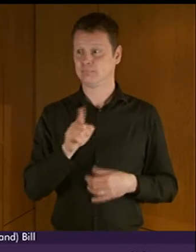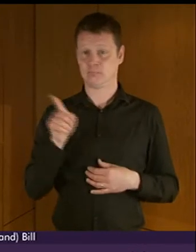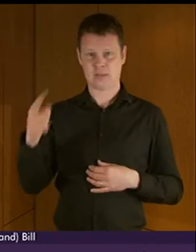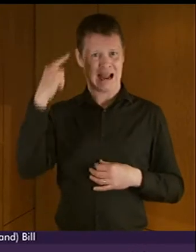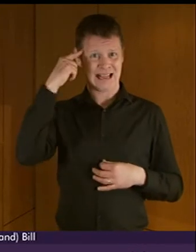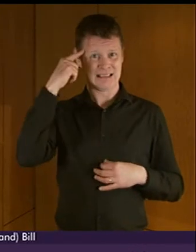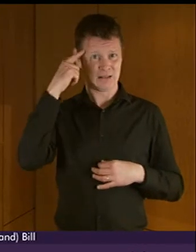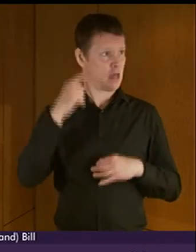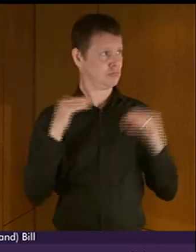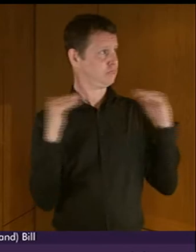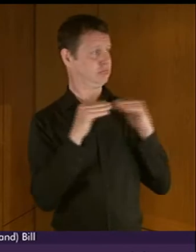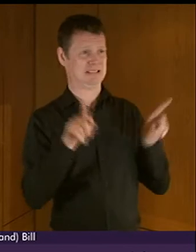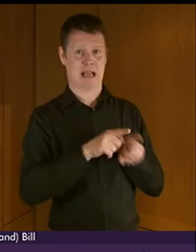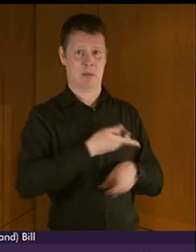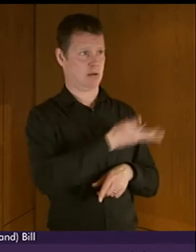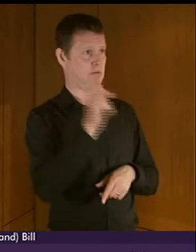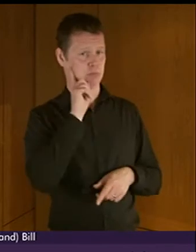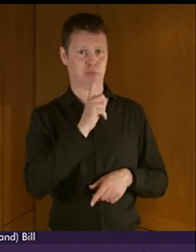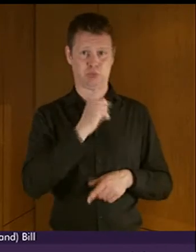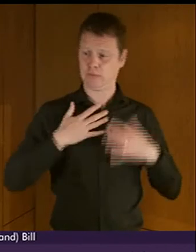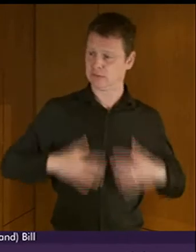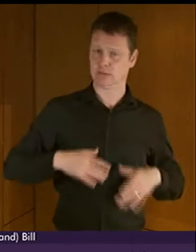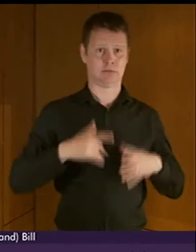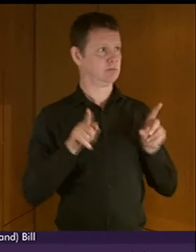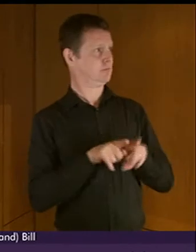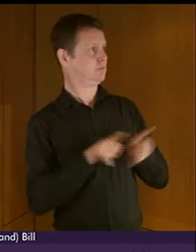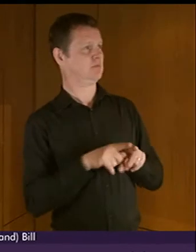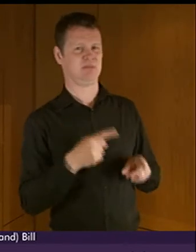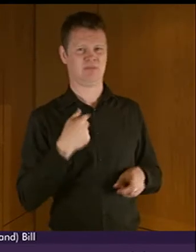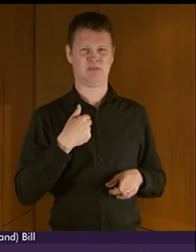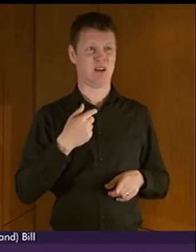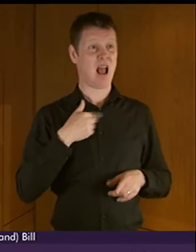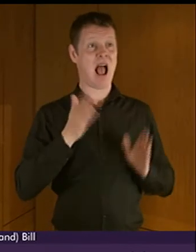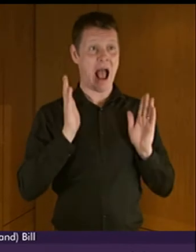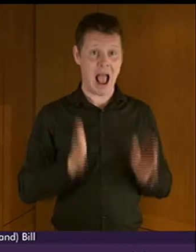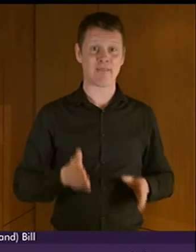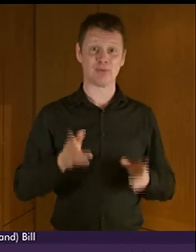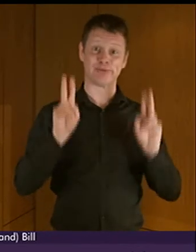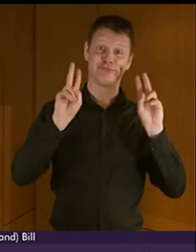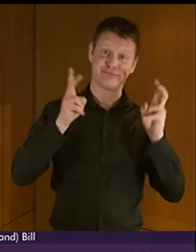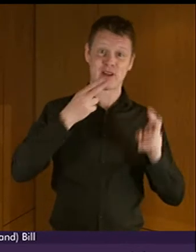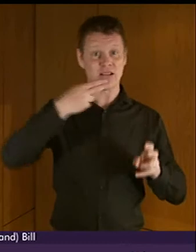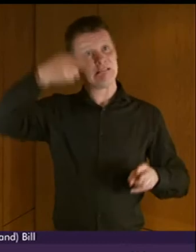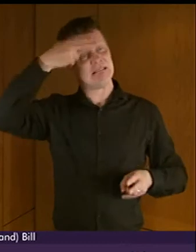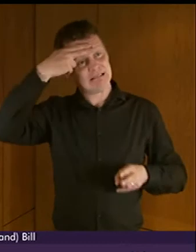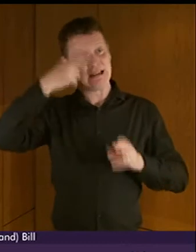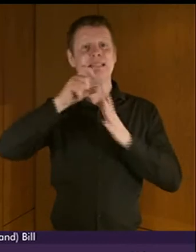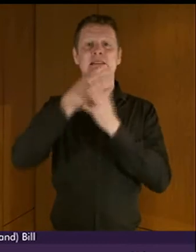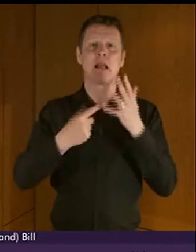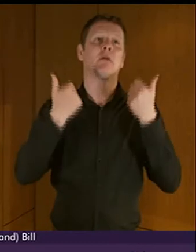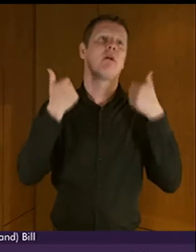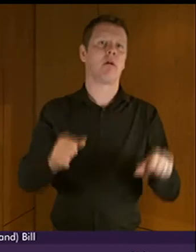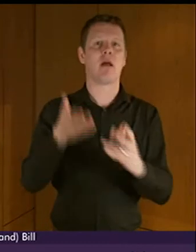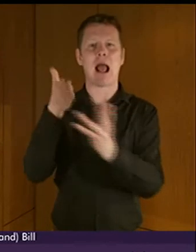any member here and resent the fact that they have to define themselves as being disabled to access